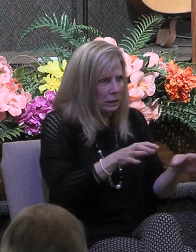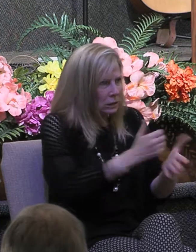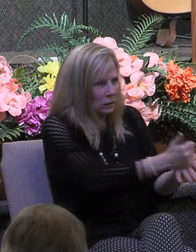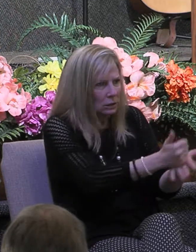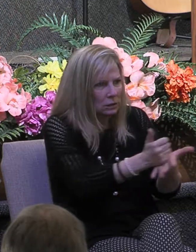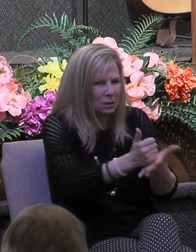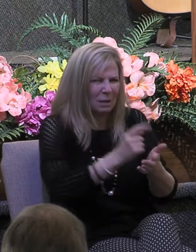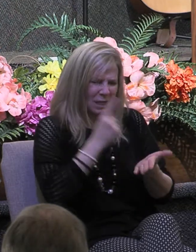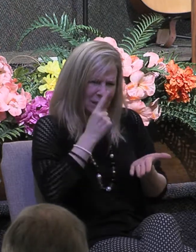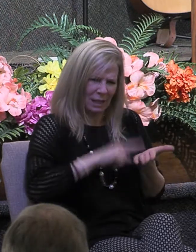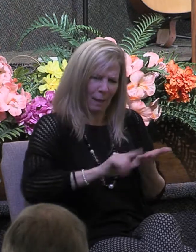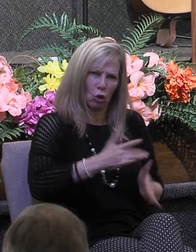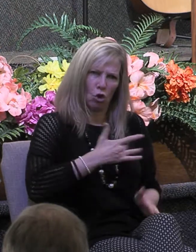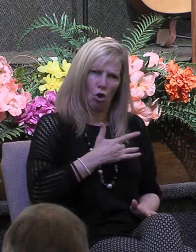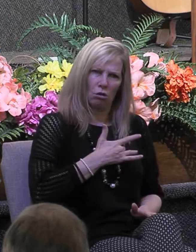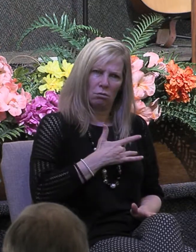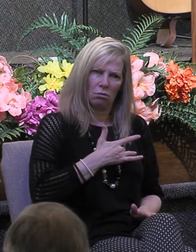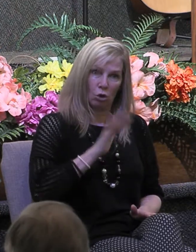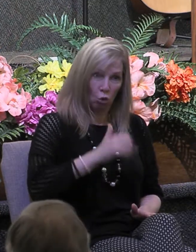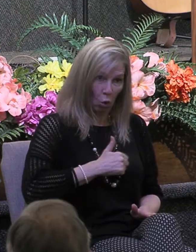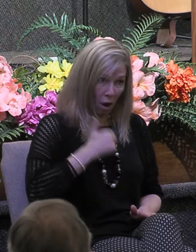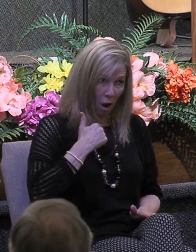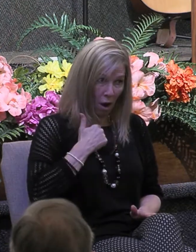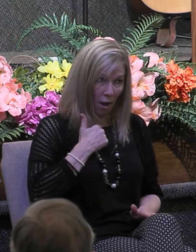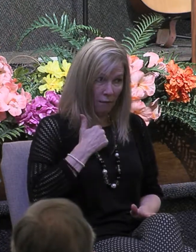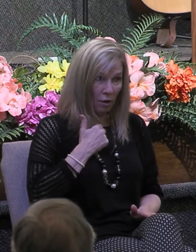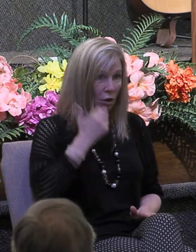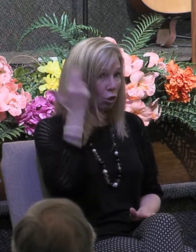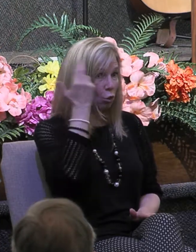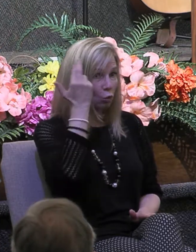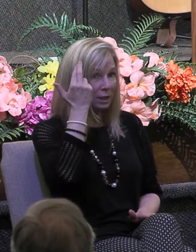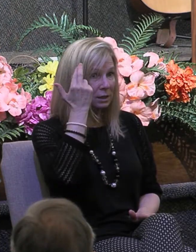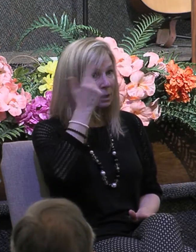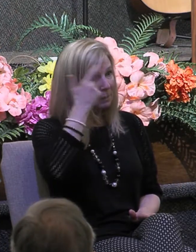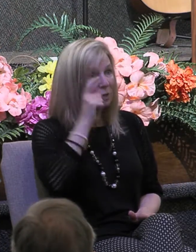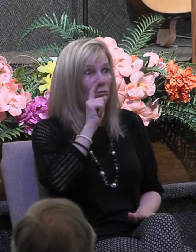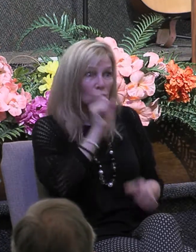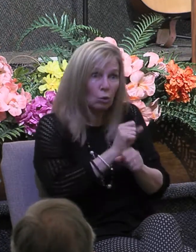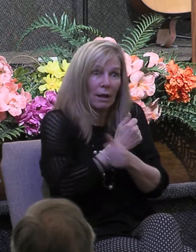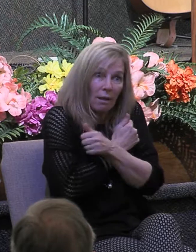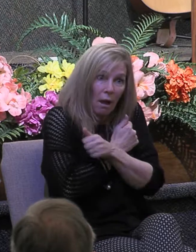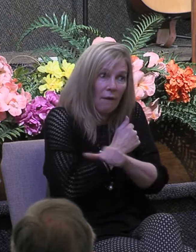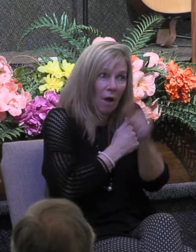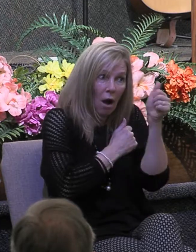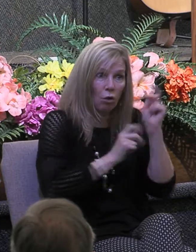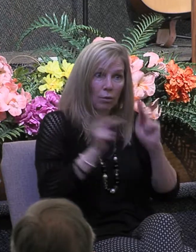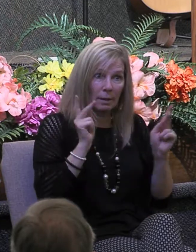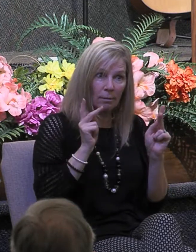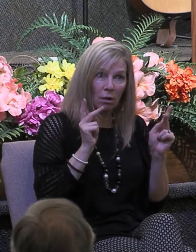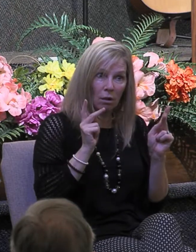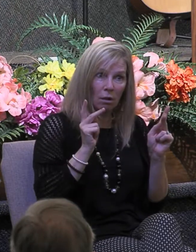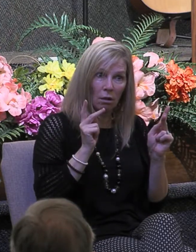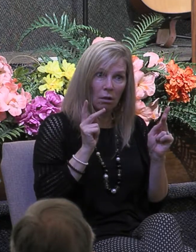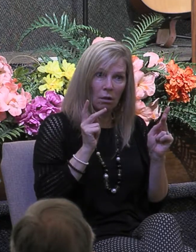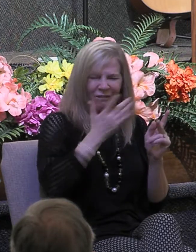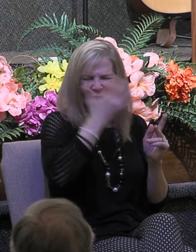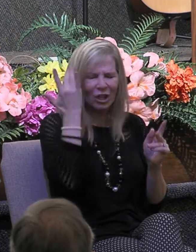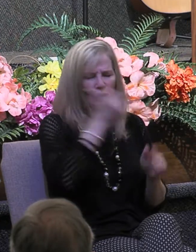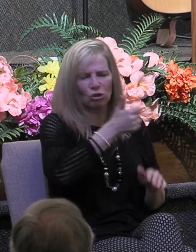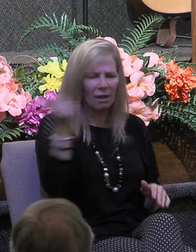your heart to see if your life and service are motivated by godly love for others get over yourselves think about others